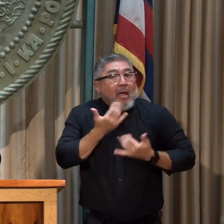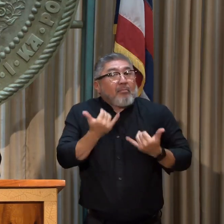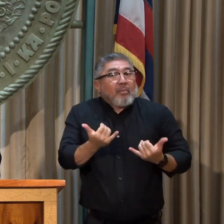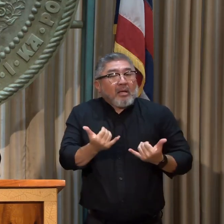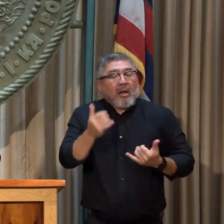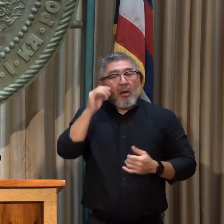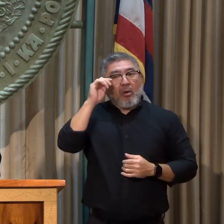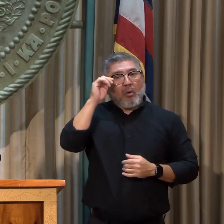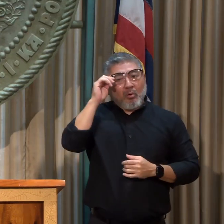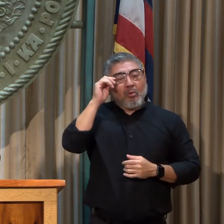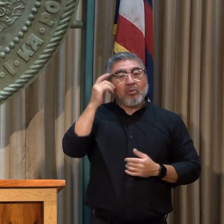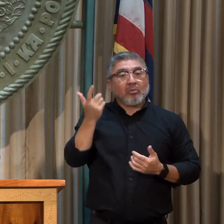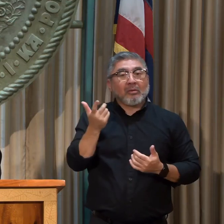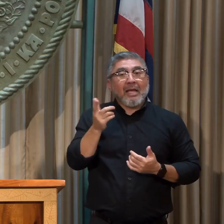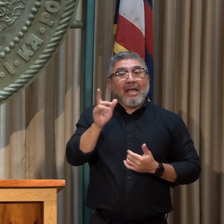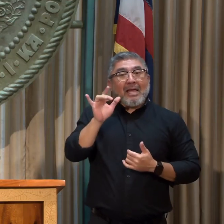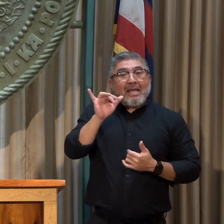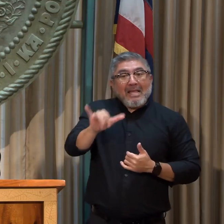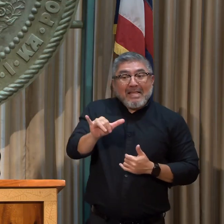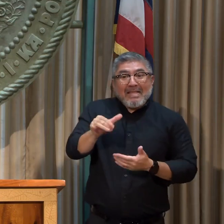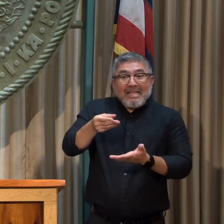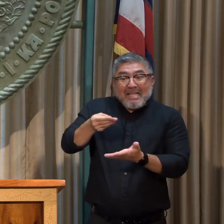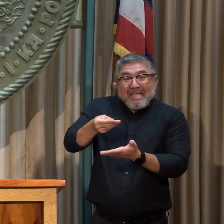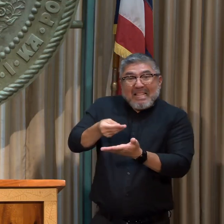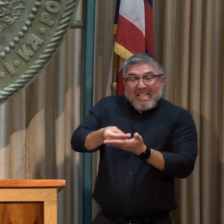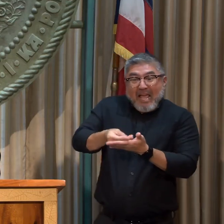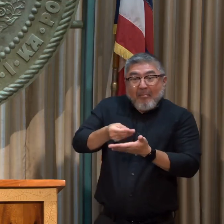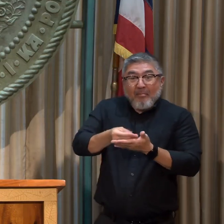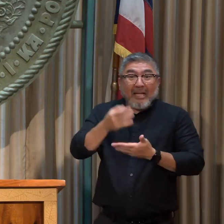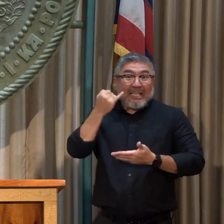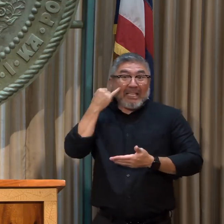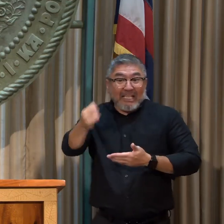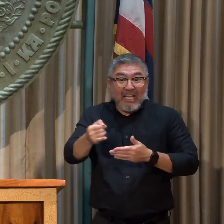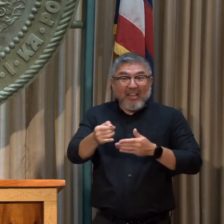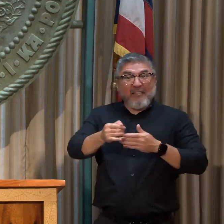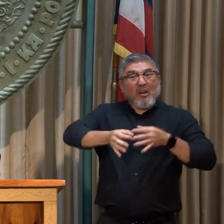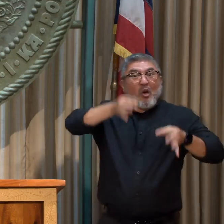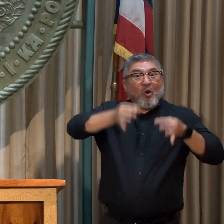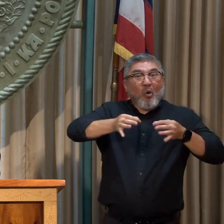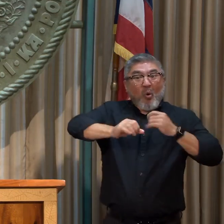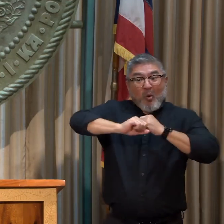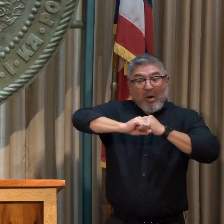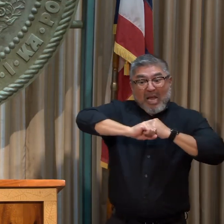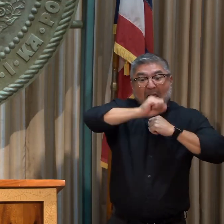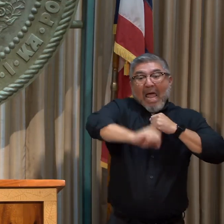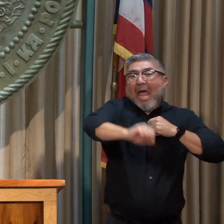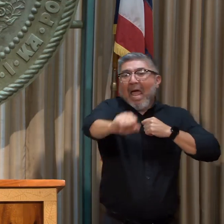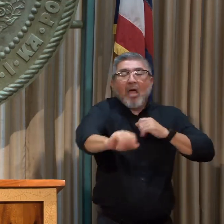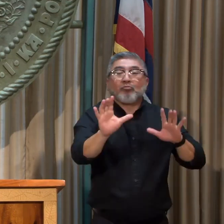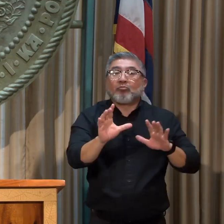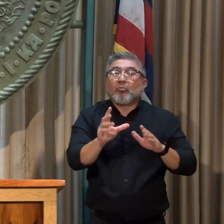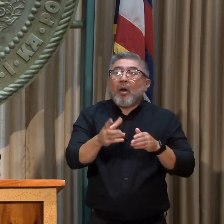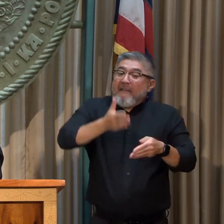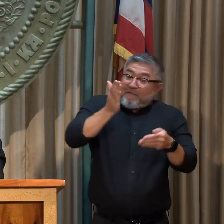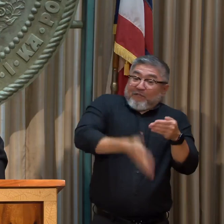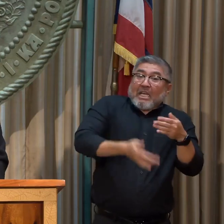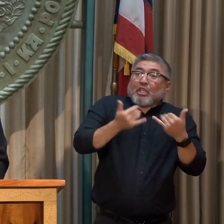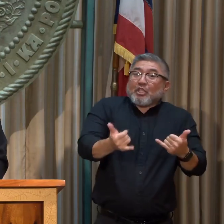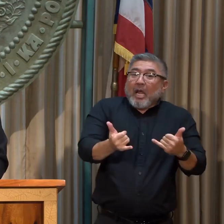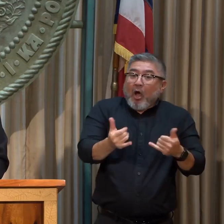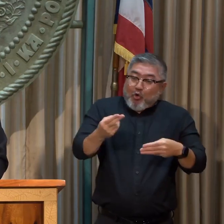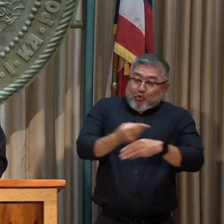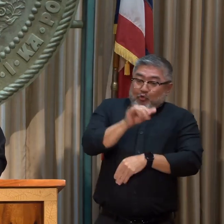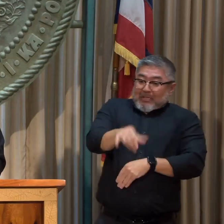take the money that we would have spent on a trial of this case and put it directly into climate change mitigation. Sorry,